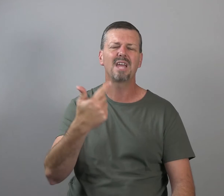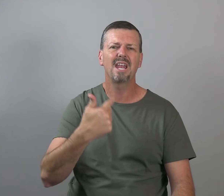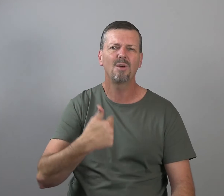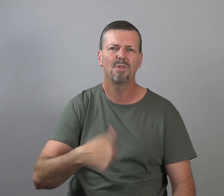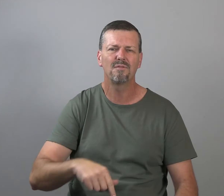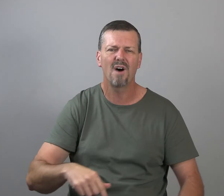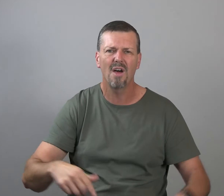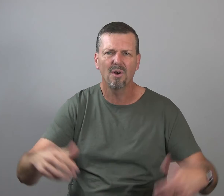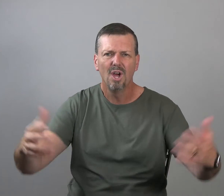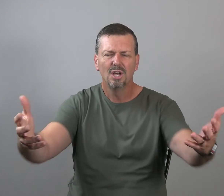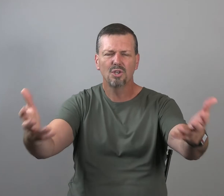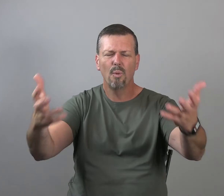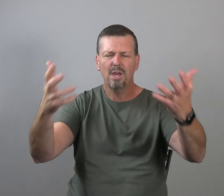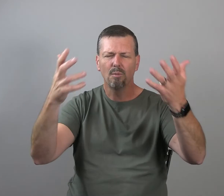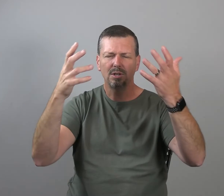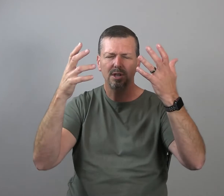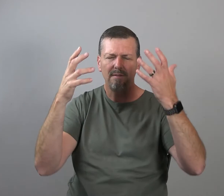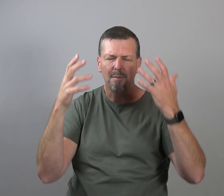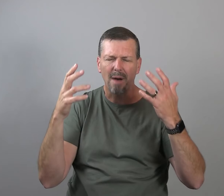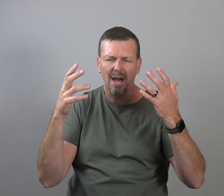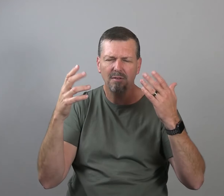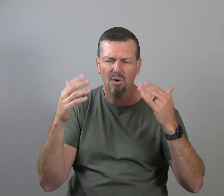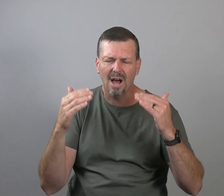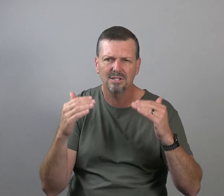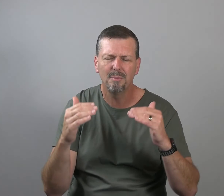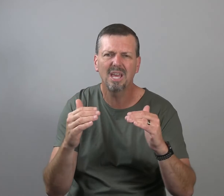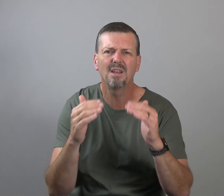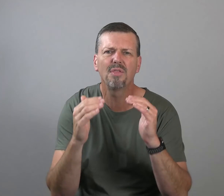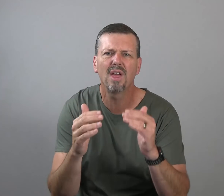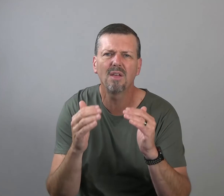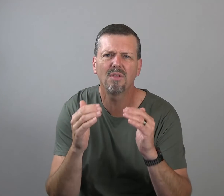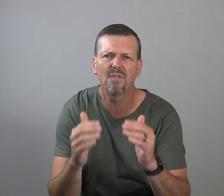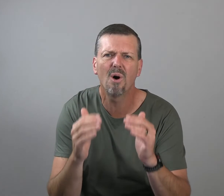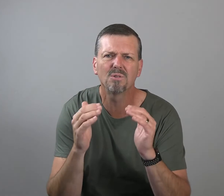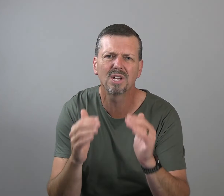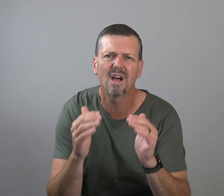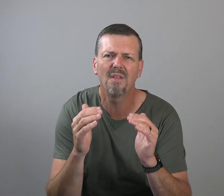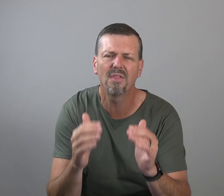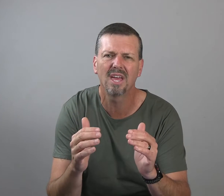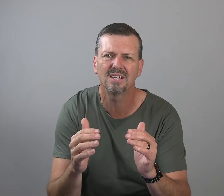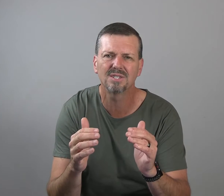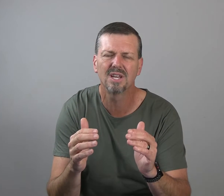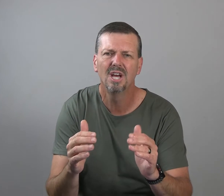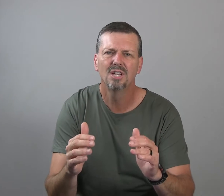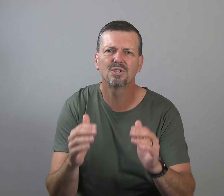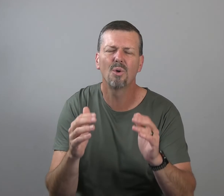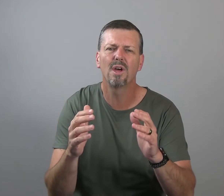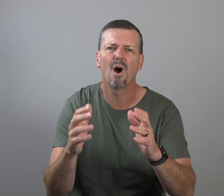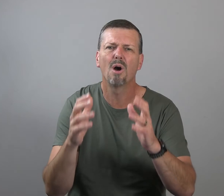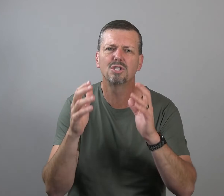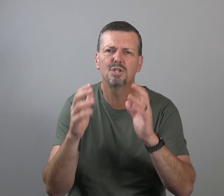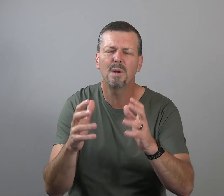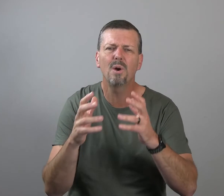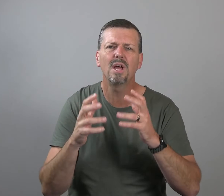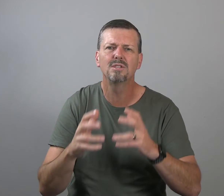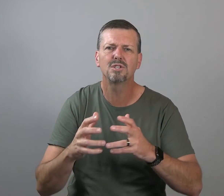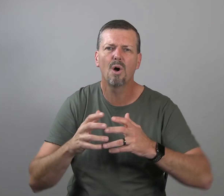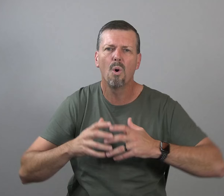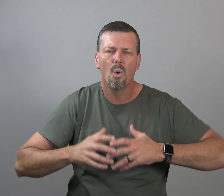standing with the Father so we can receive the mind of Christ and begin to think the thoughts that God thinks so that our spirit and soul